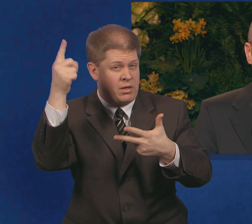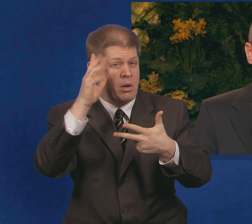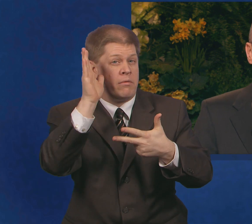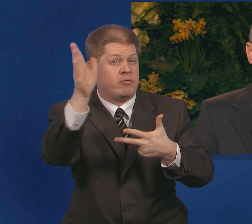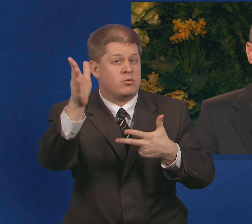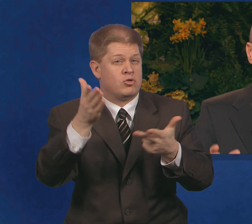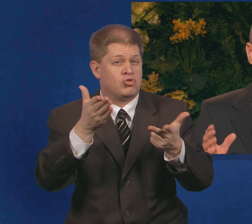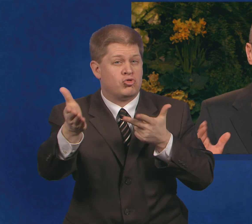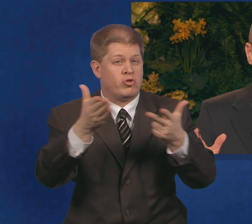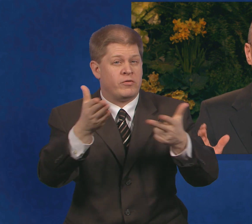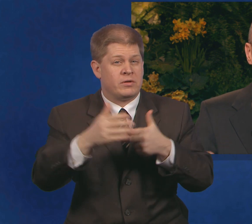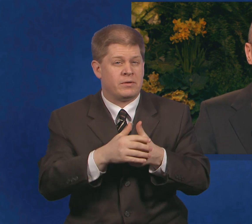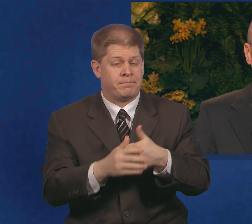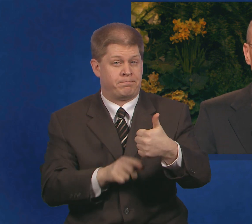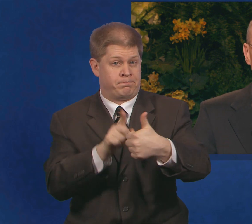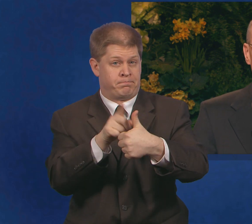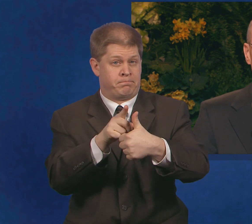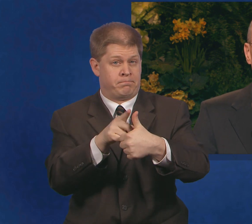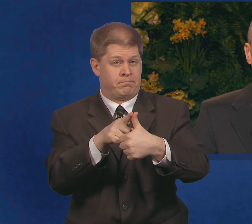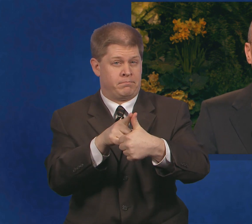project. First,